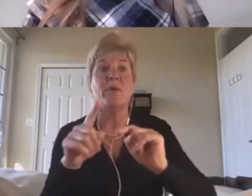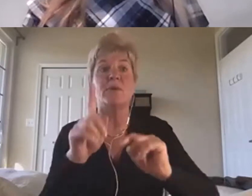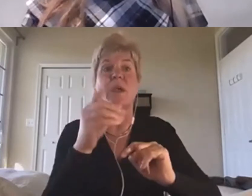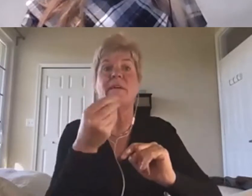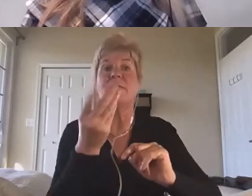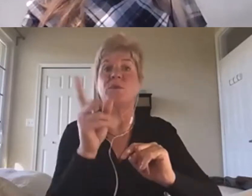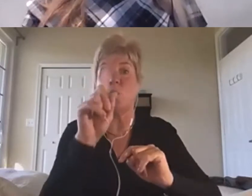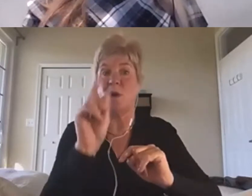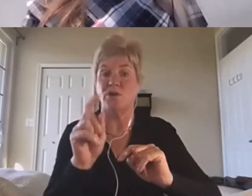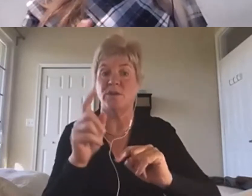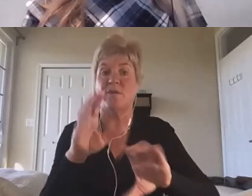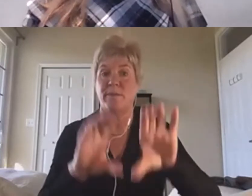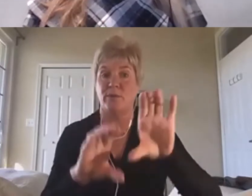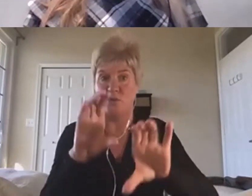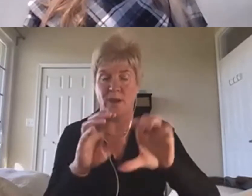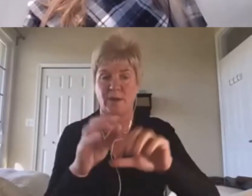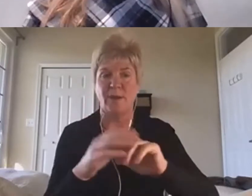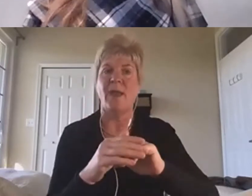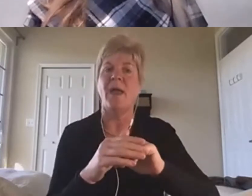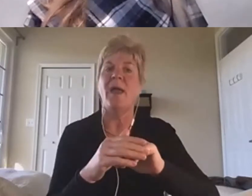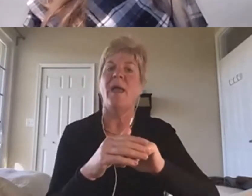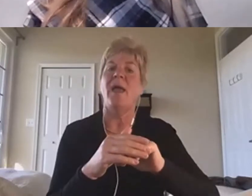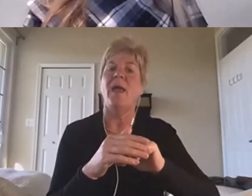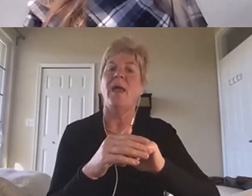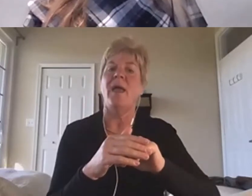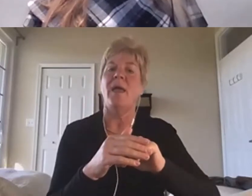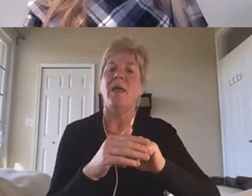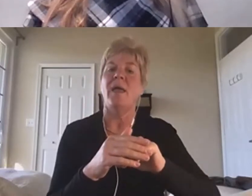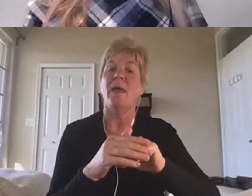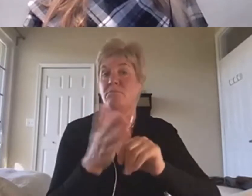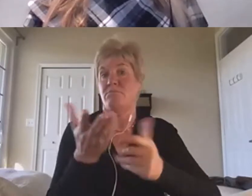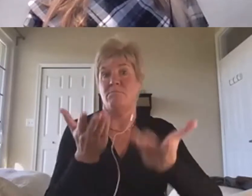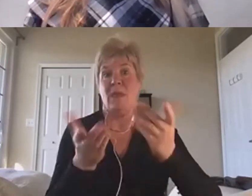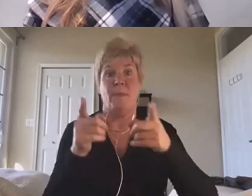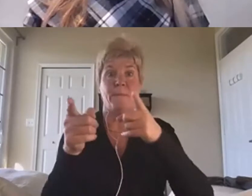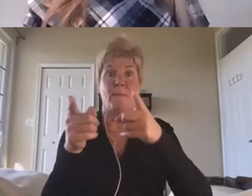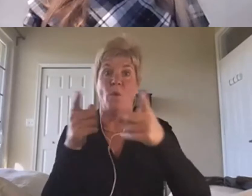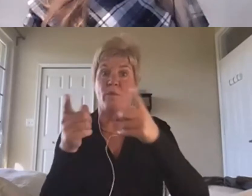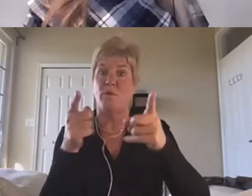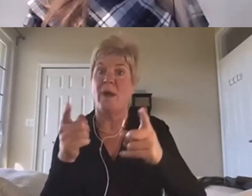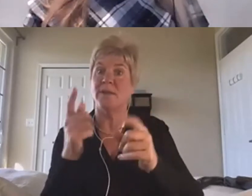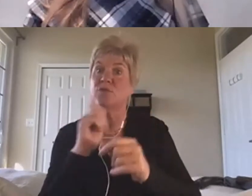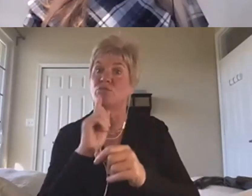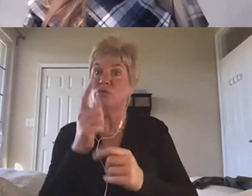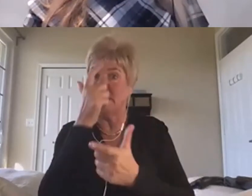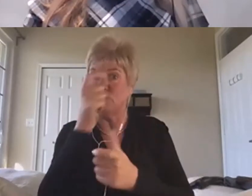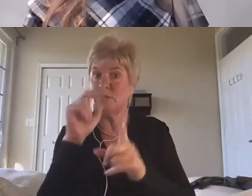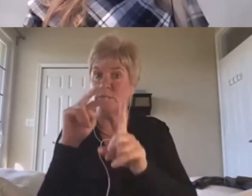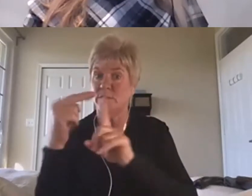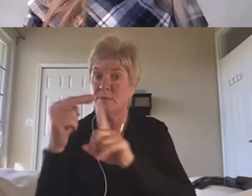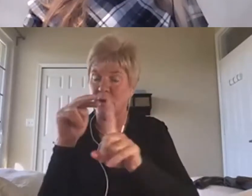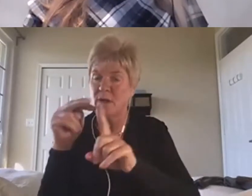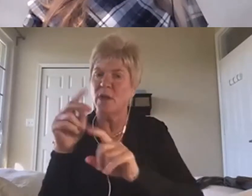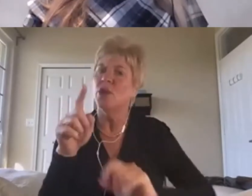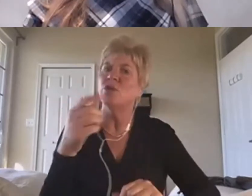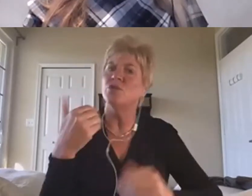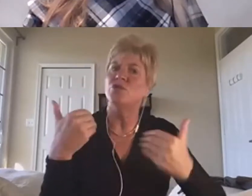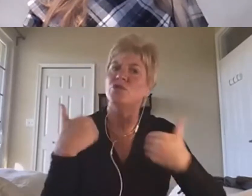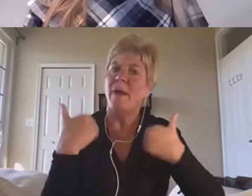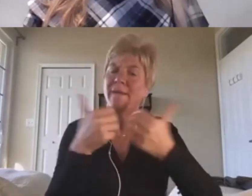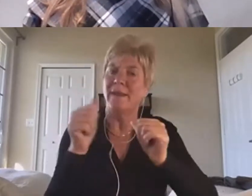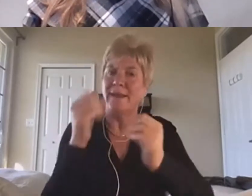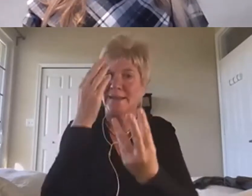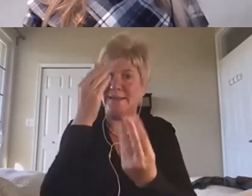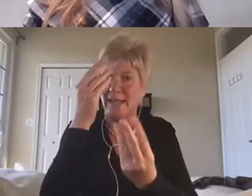asking about, and, and both of you may have some insights on this. is a really great question. Do you have any data or have you come across